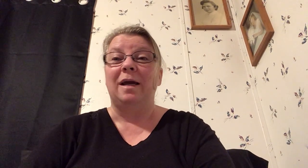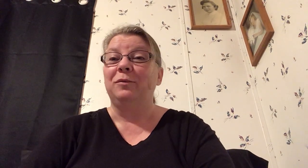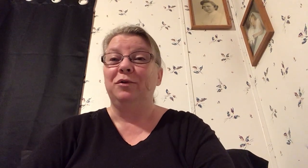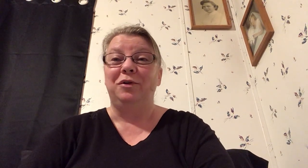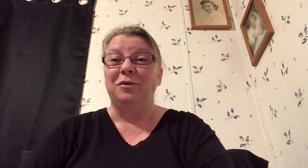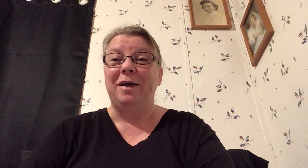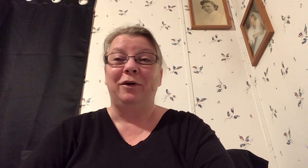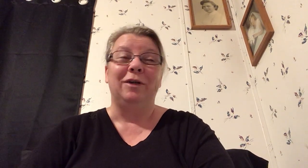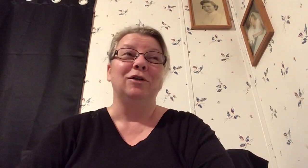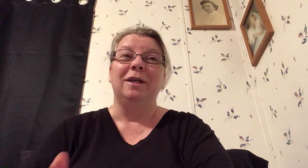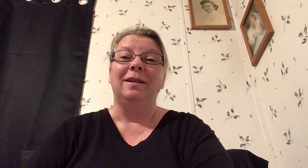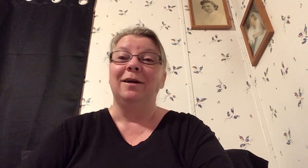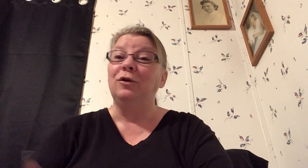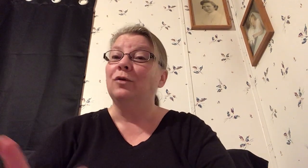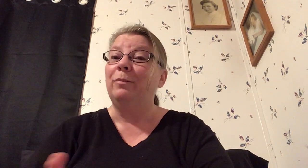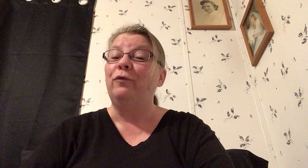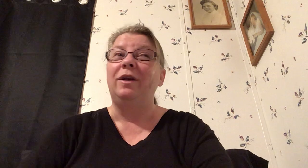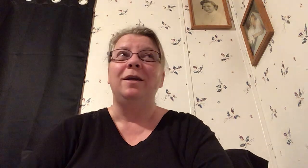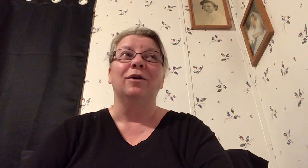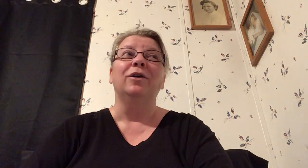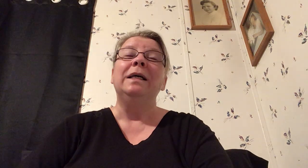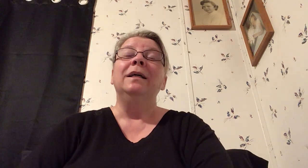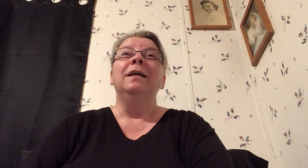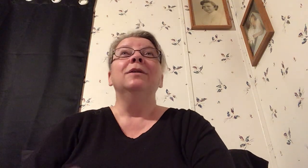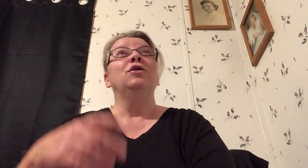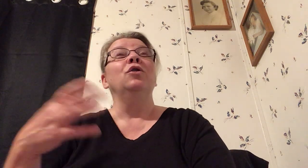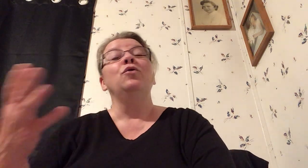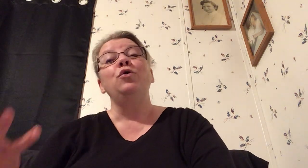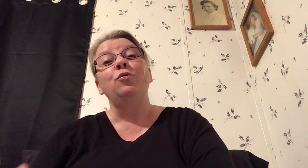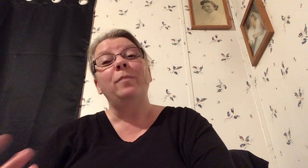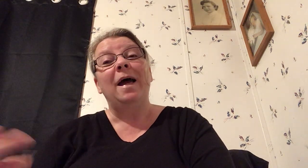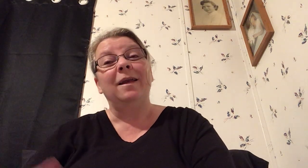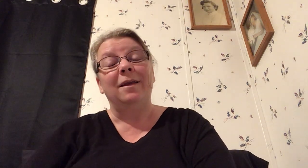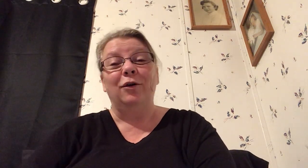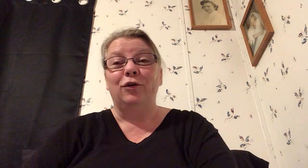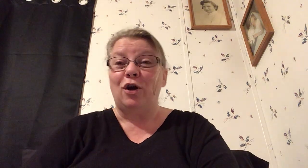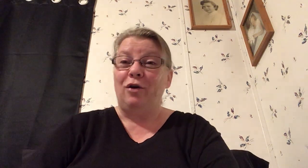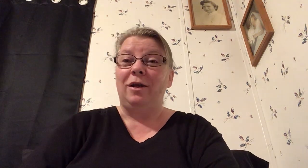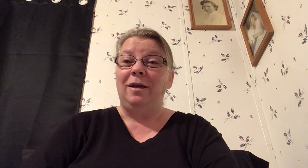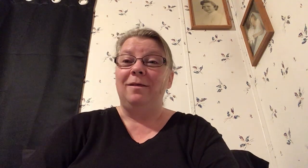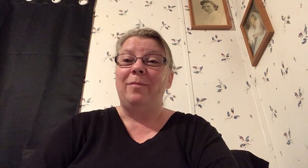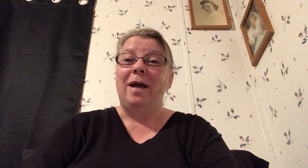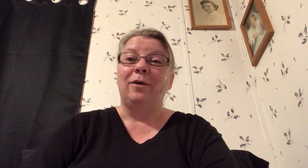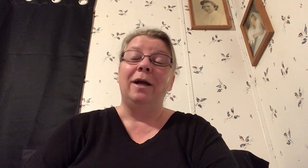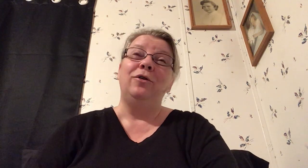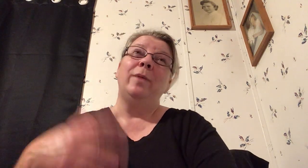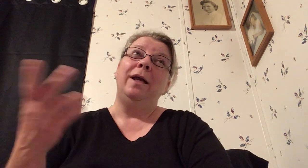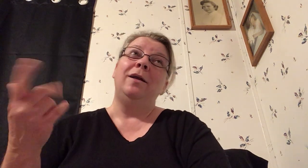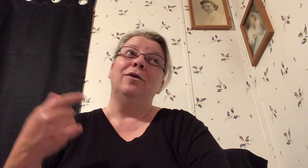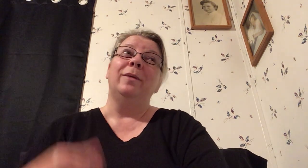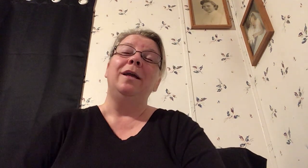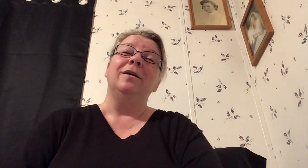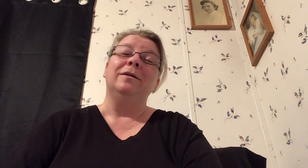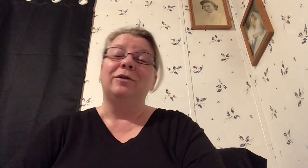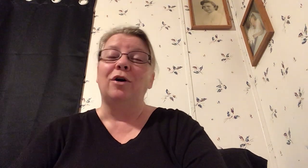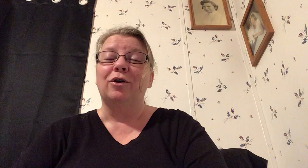absolutely no air conditioning in there so i moved in here so you might hear talking in the background you might hear my youngest daughter